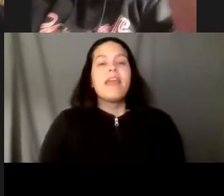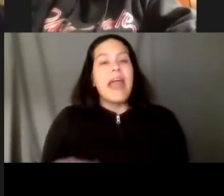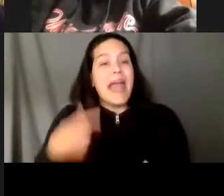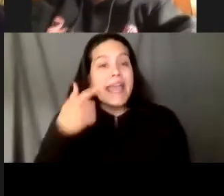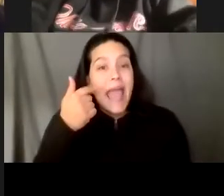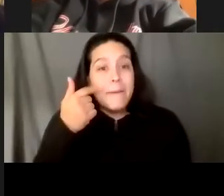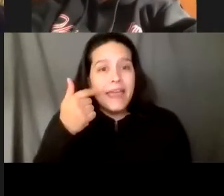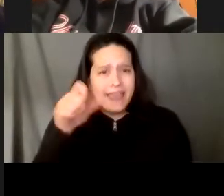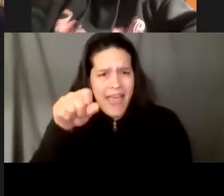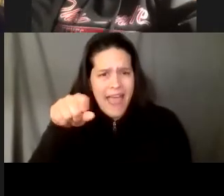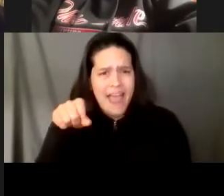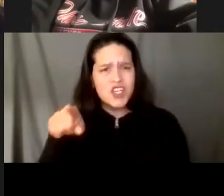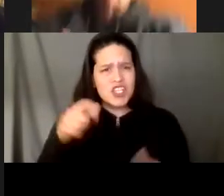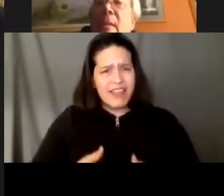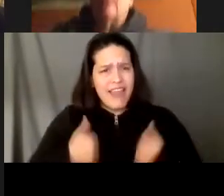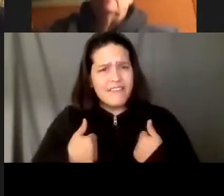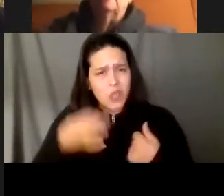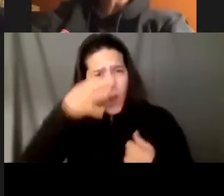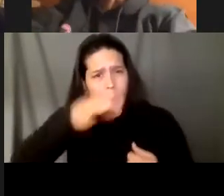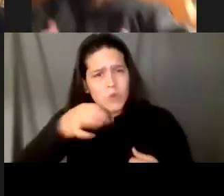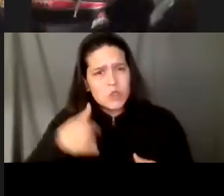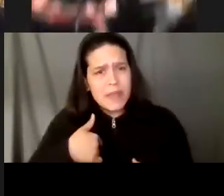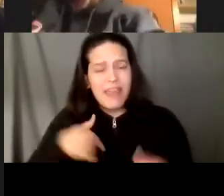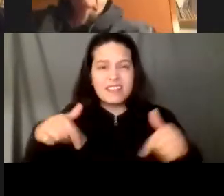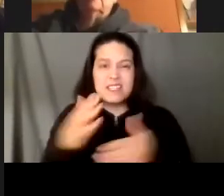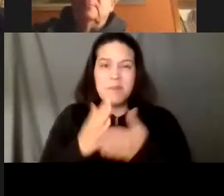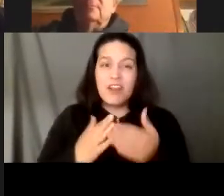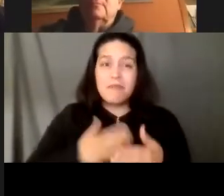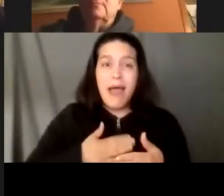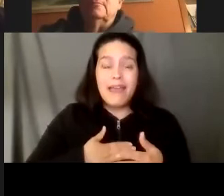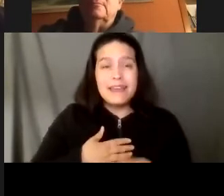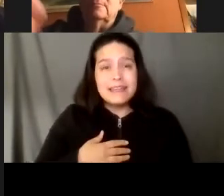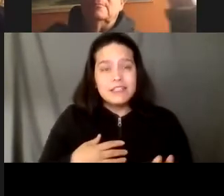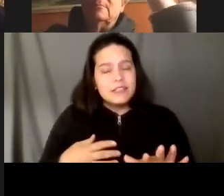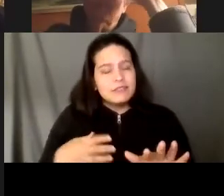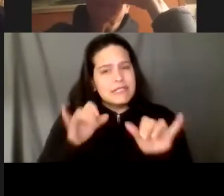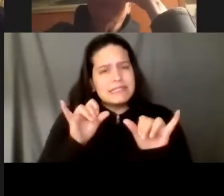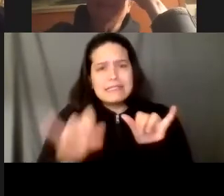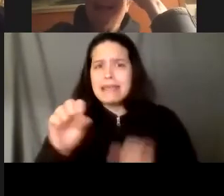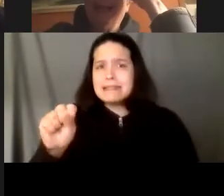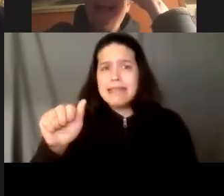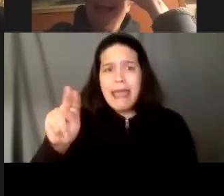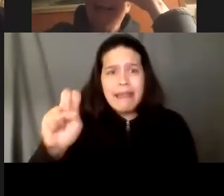sanity like uh judy's like i'm walking by your house i'm like okay i'll come to the fence